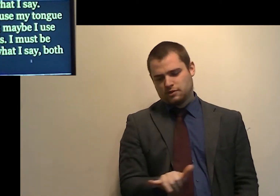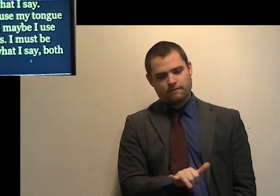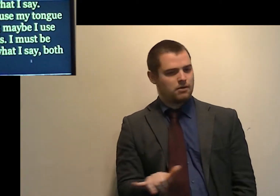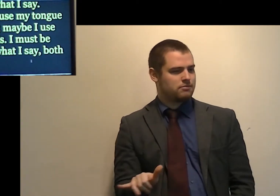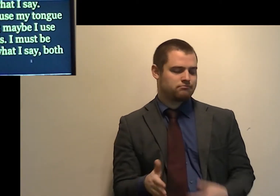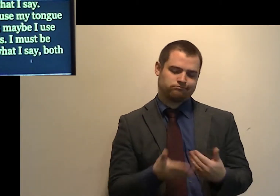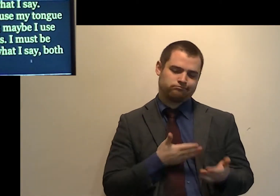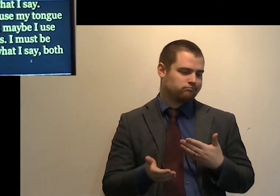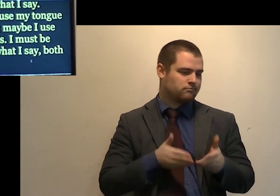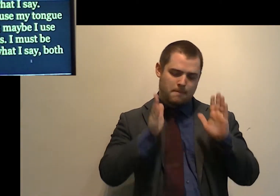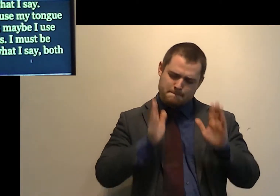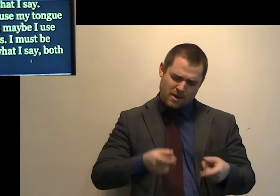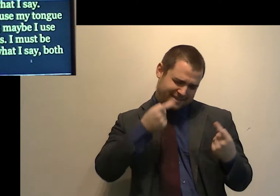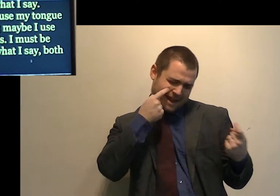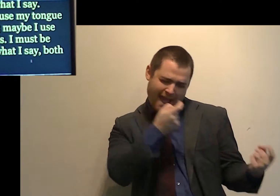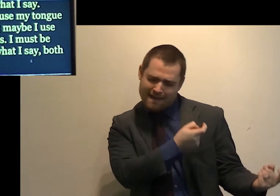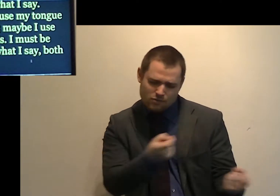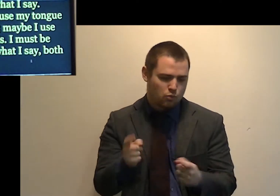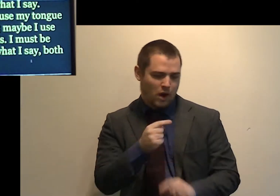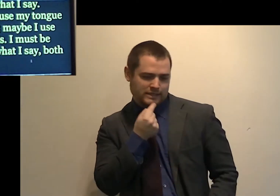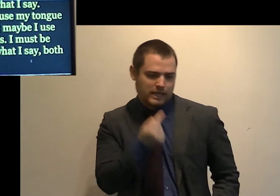be careful what I say, both ways.